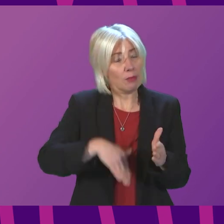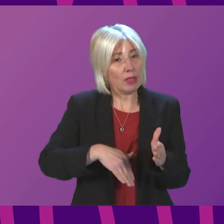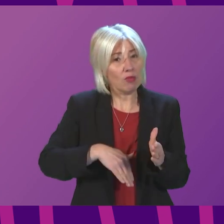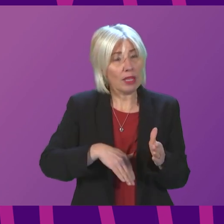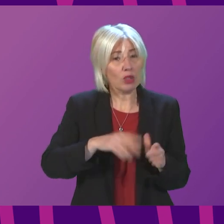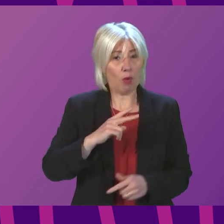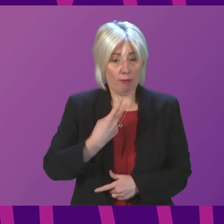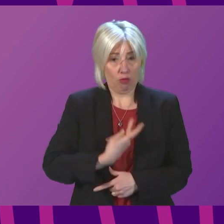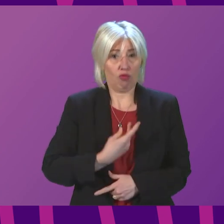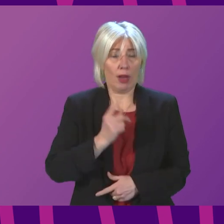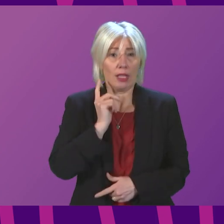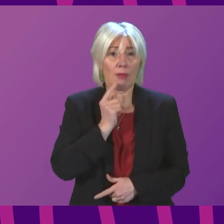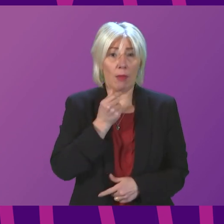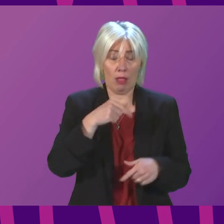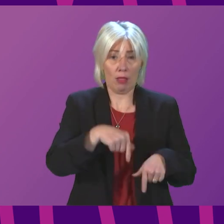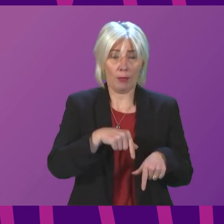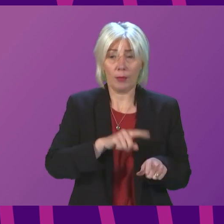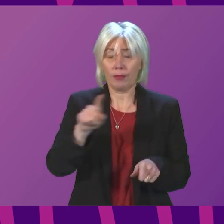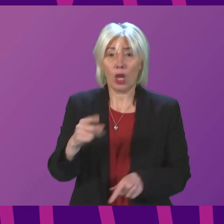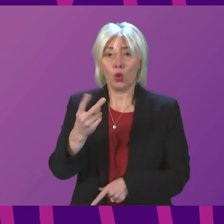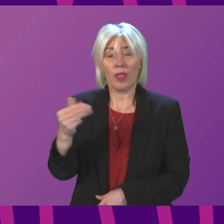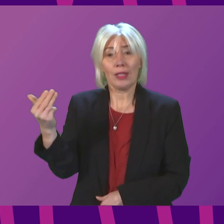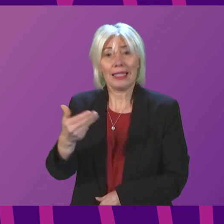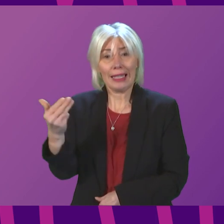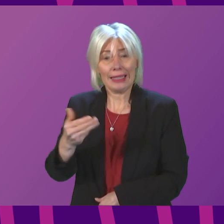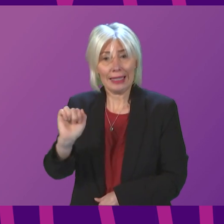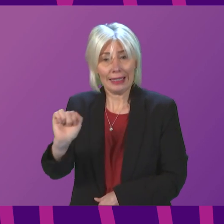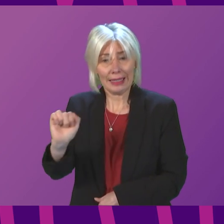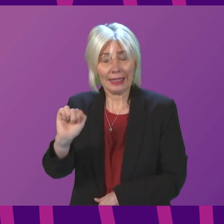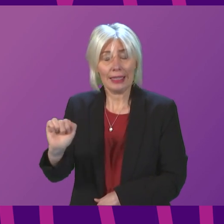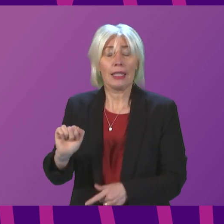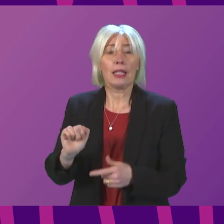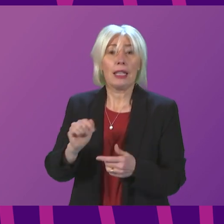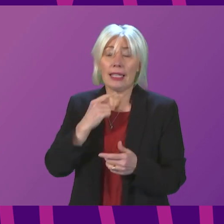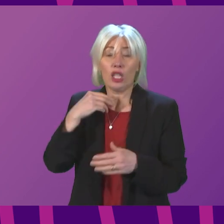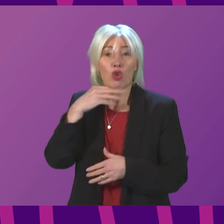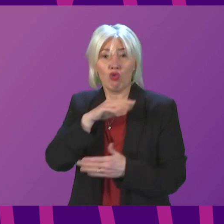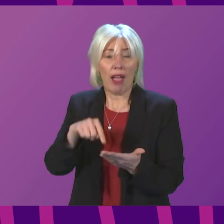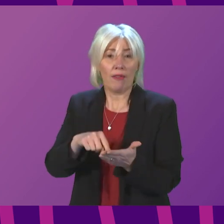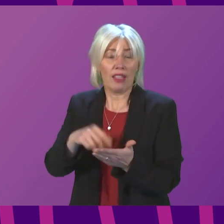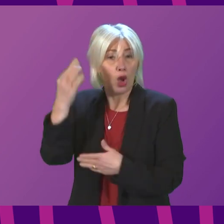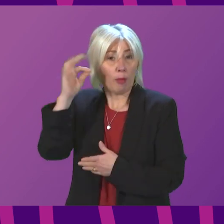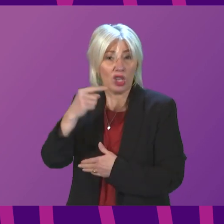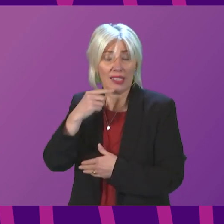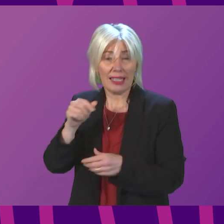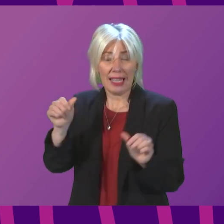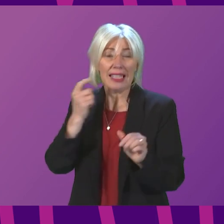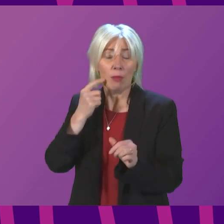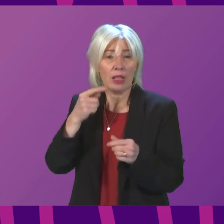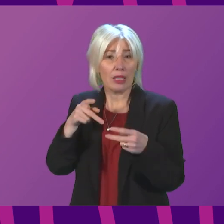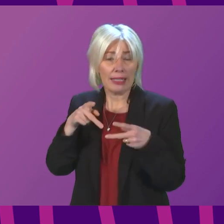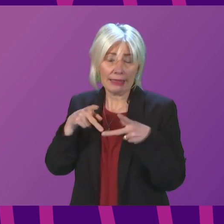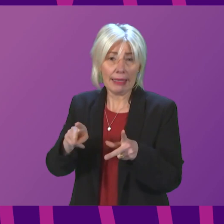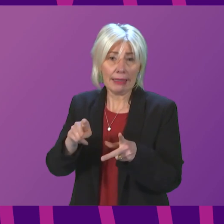trans people. In the 2019 consultation on the Draft Bill, it said the Commission considers that a simplified system for obtaining